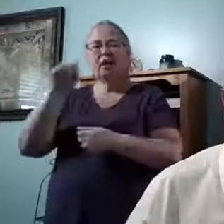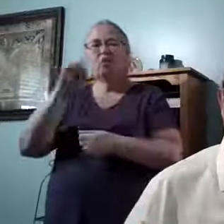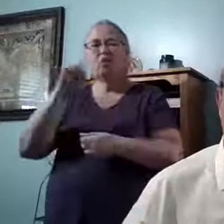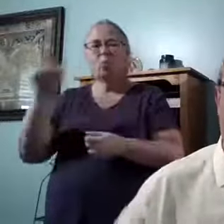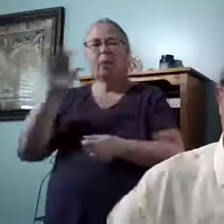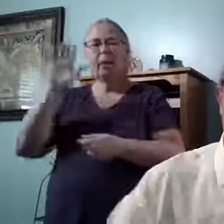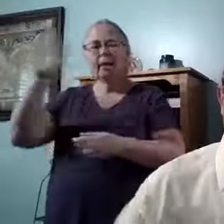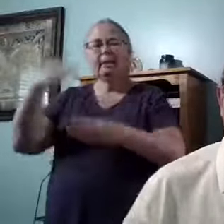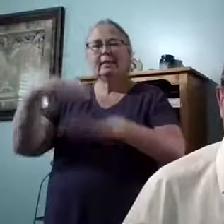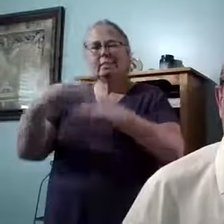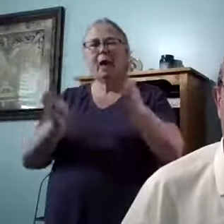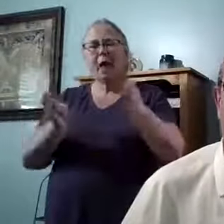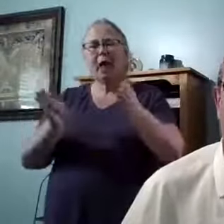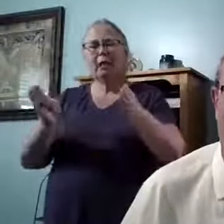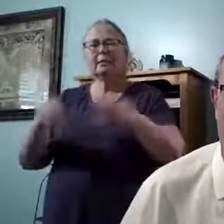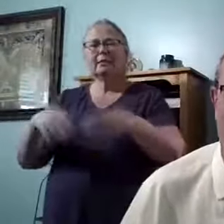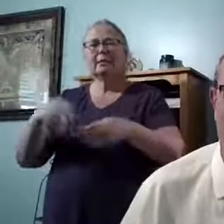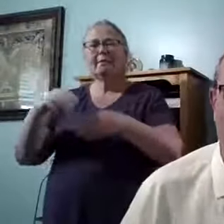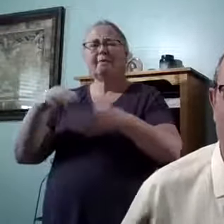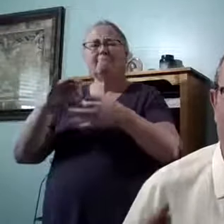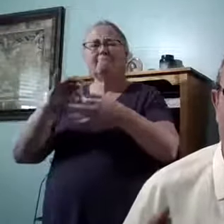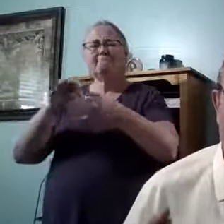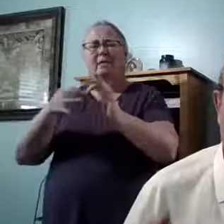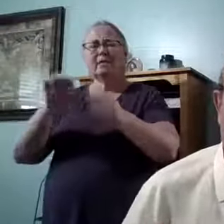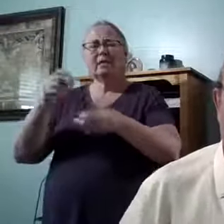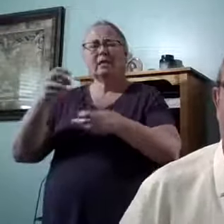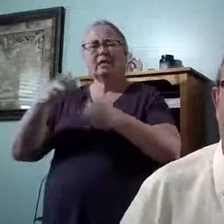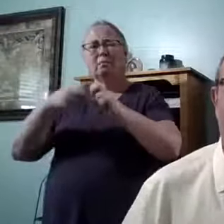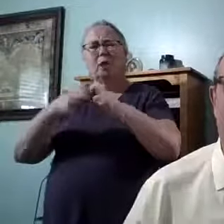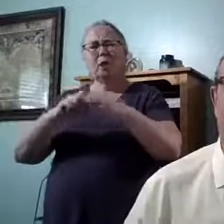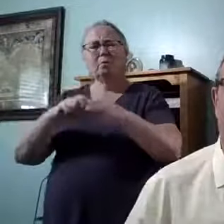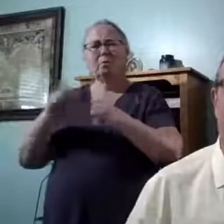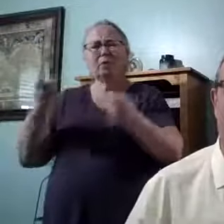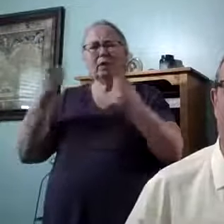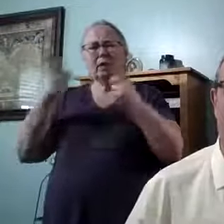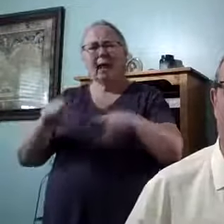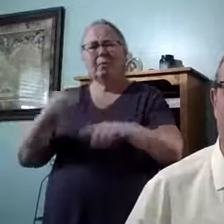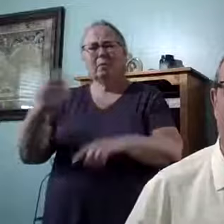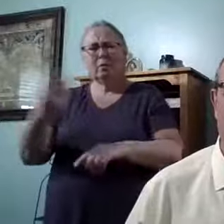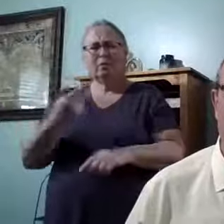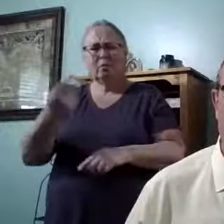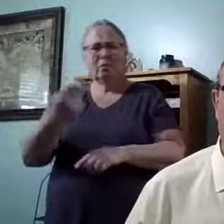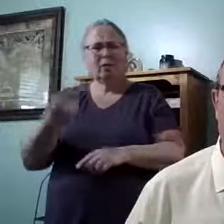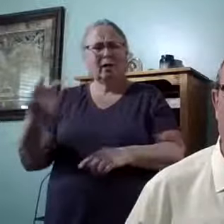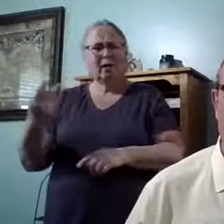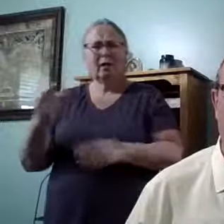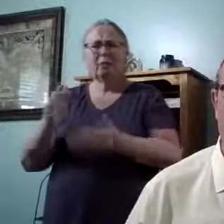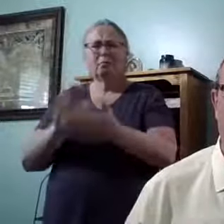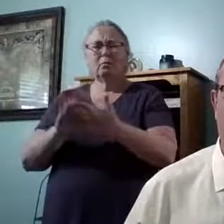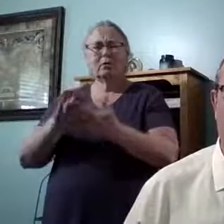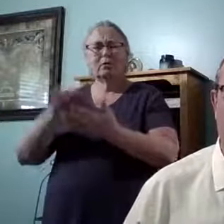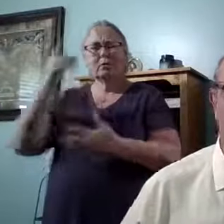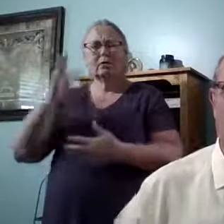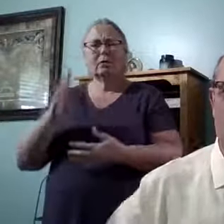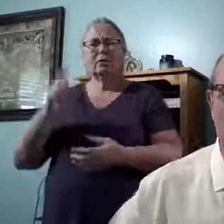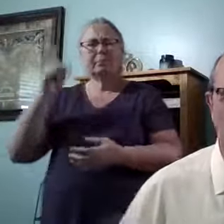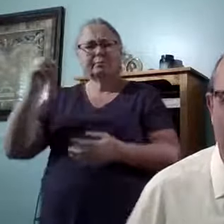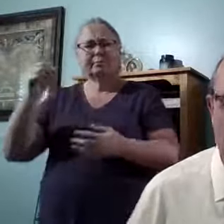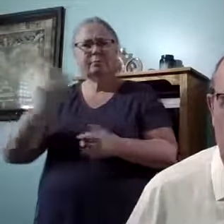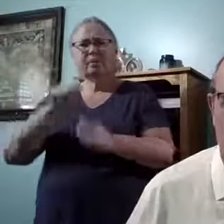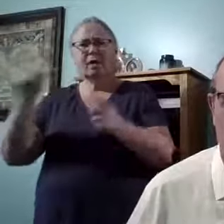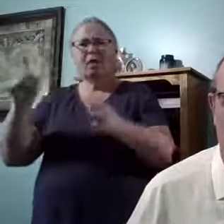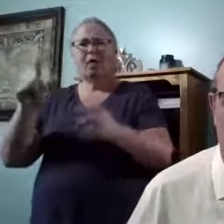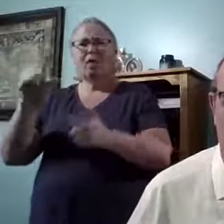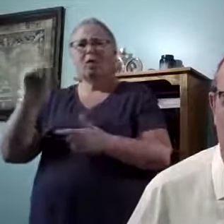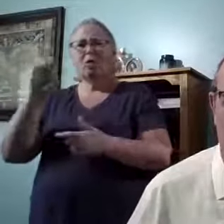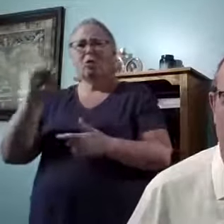His box to fix any and every problem that could ever happen to you and I. Praise God. He's got all